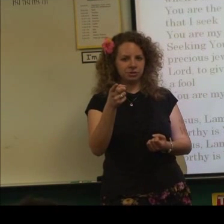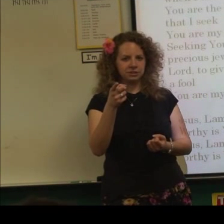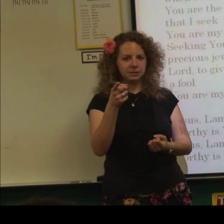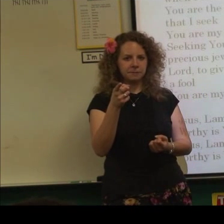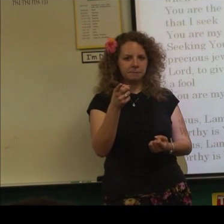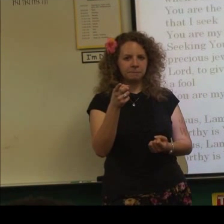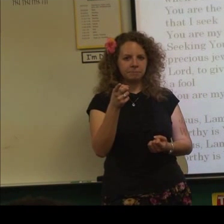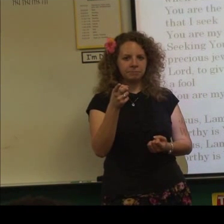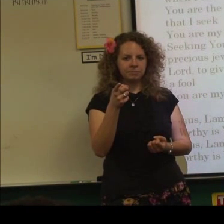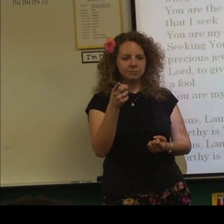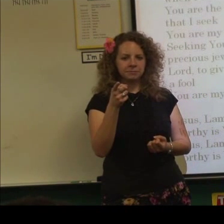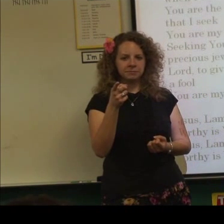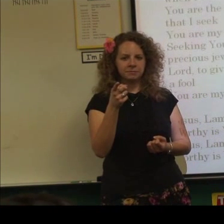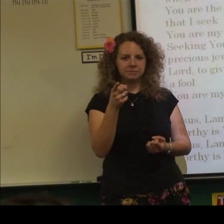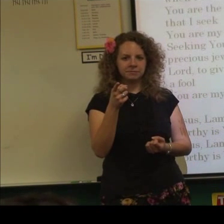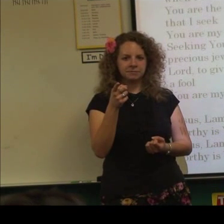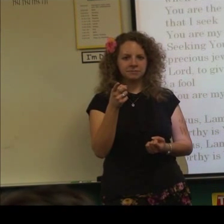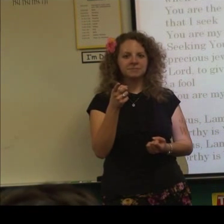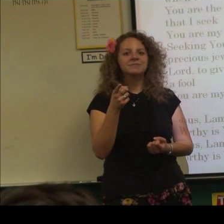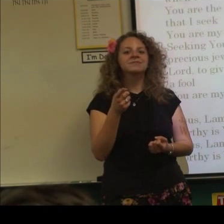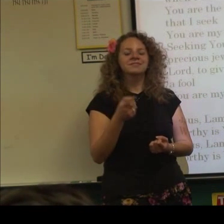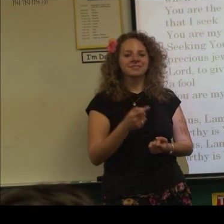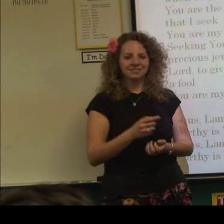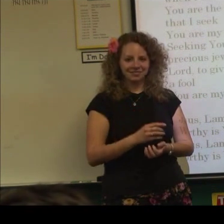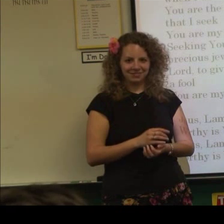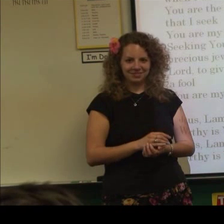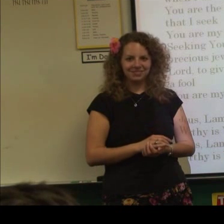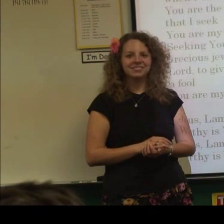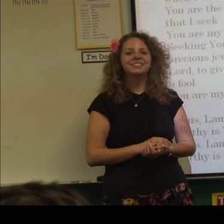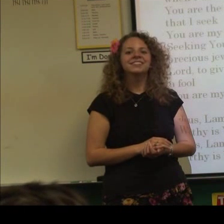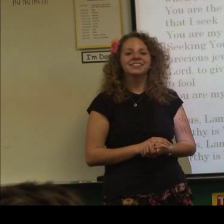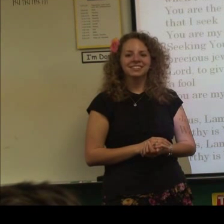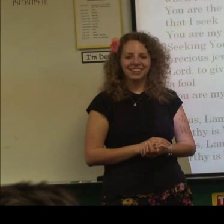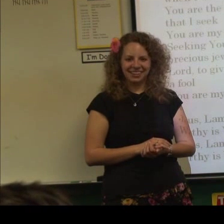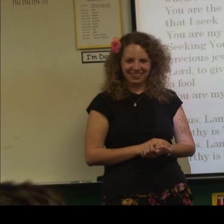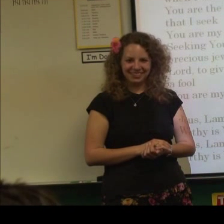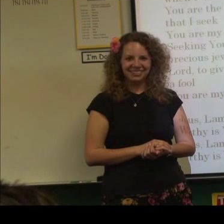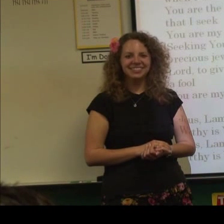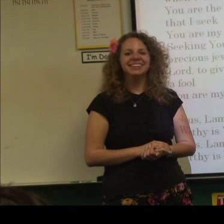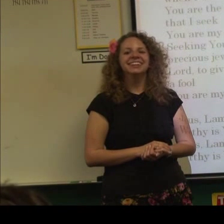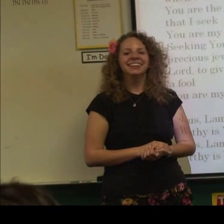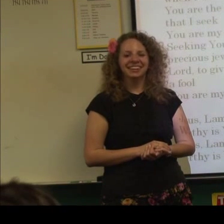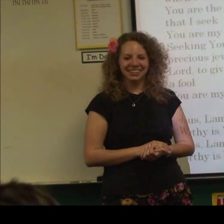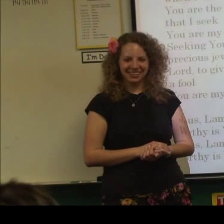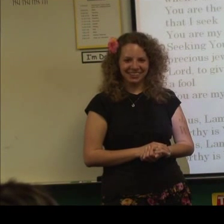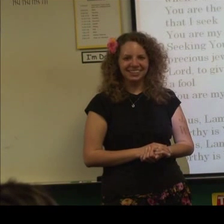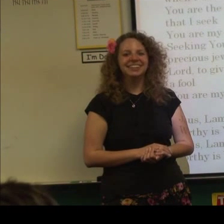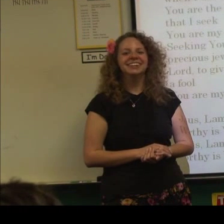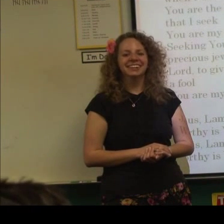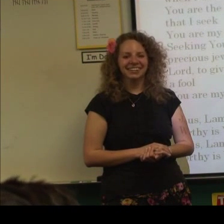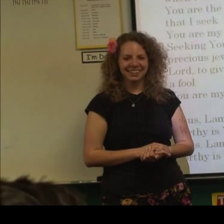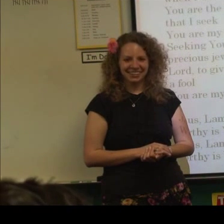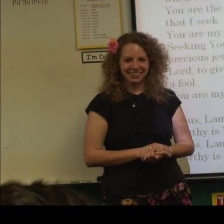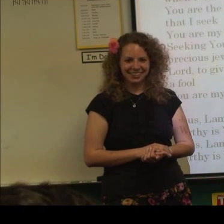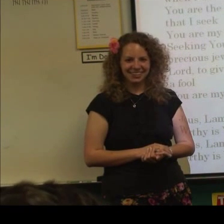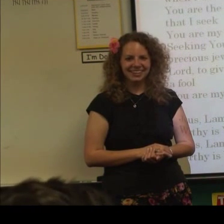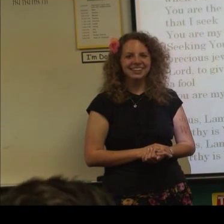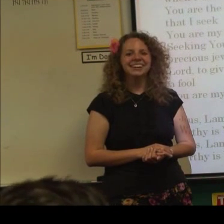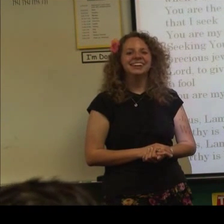yours? Mine was happens, heart feels torn up, tossed to the side, and then God picks it up